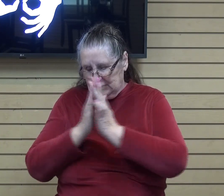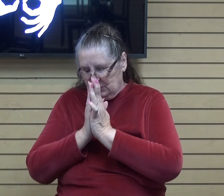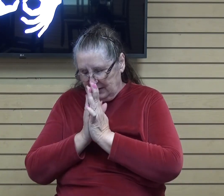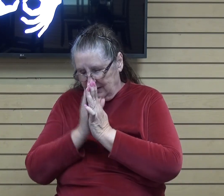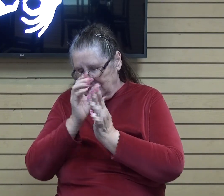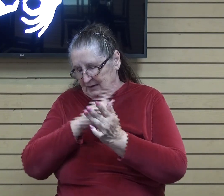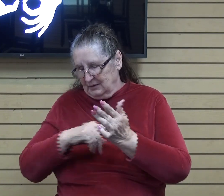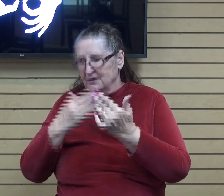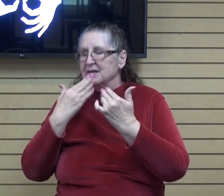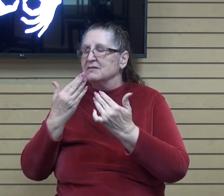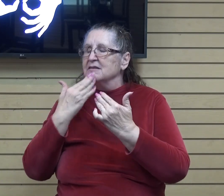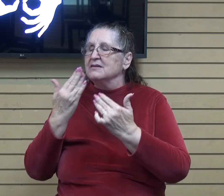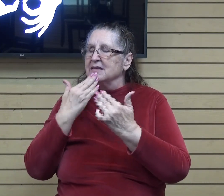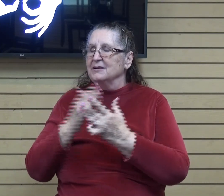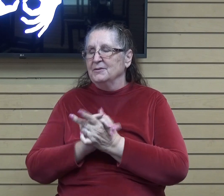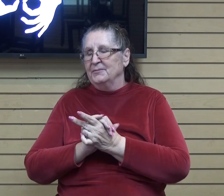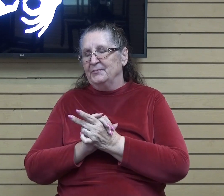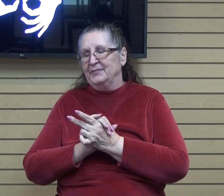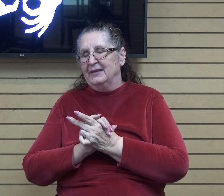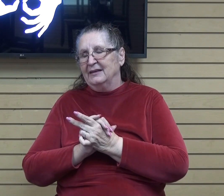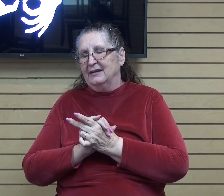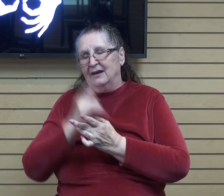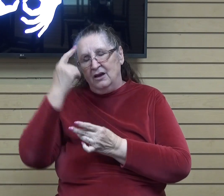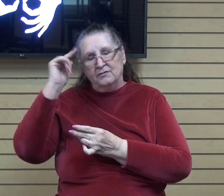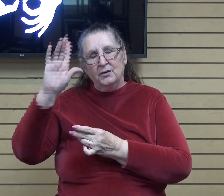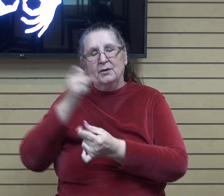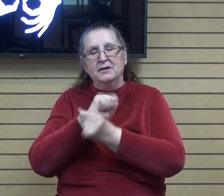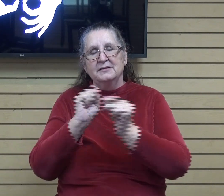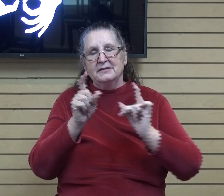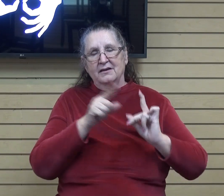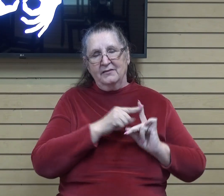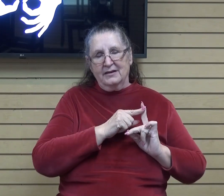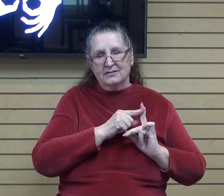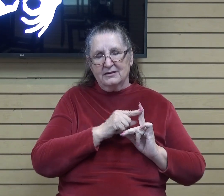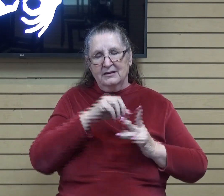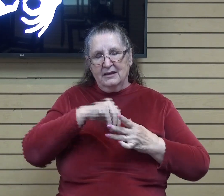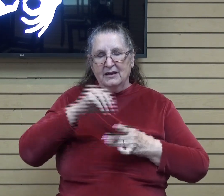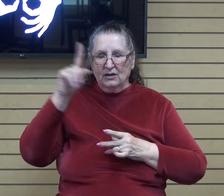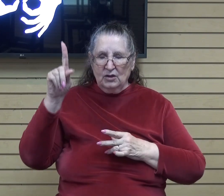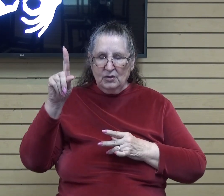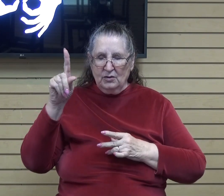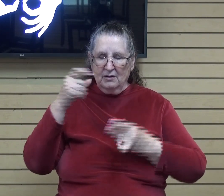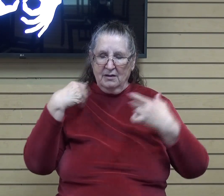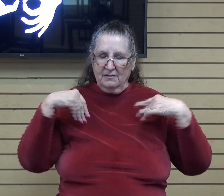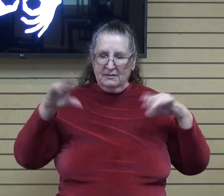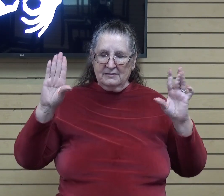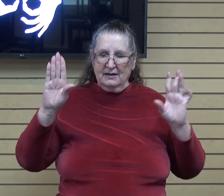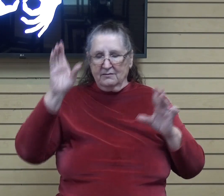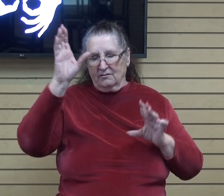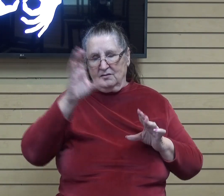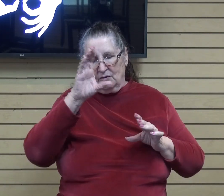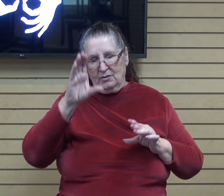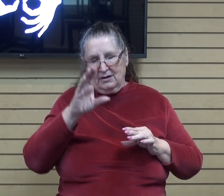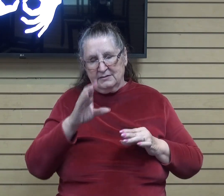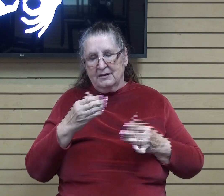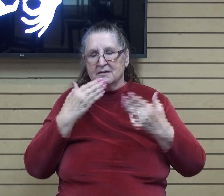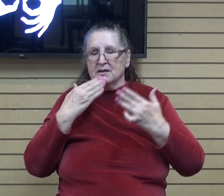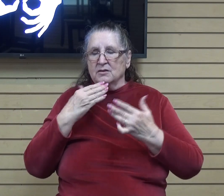Thank you. Thank you. For your salvation. For salvation in you. For the sacrifice of the cross. Thank you that you make us alive.